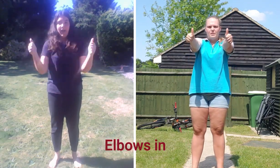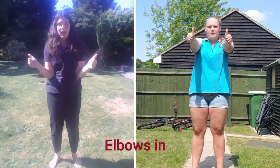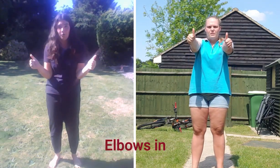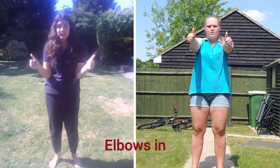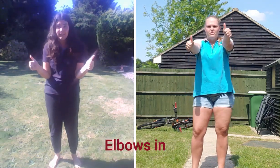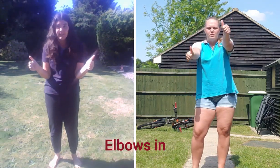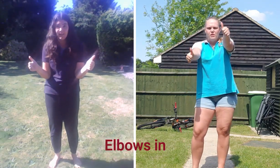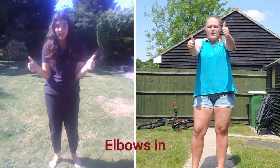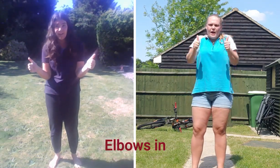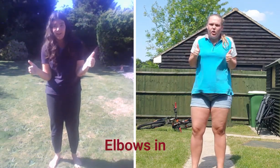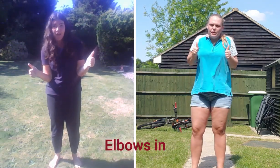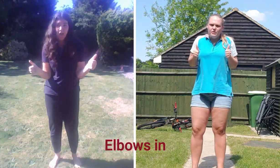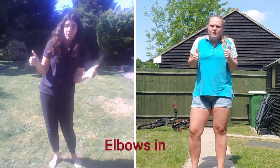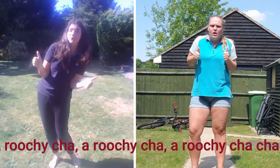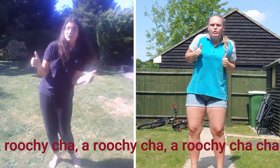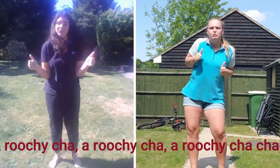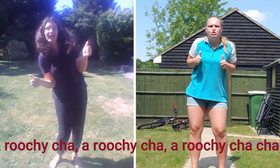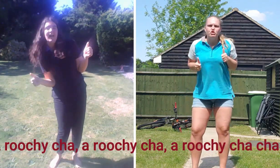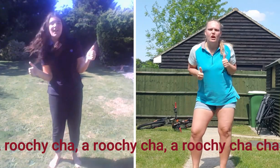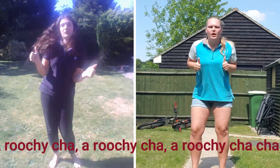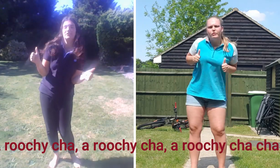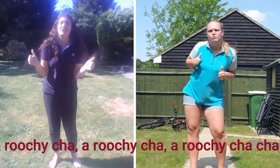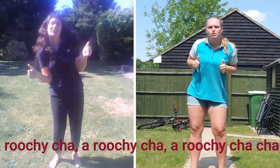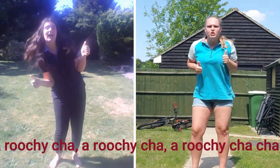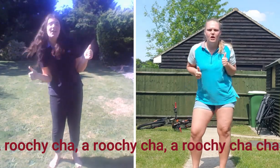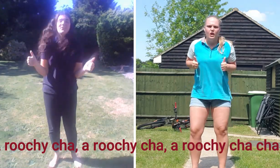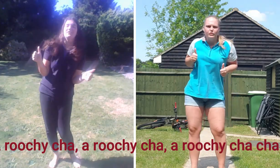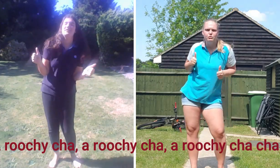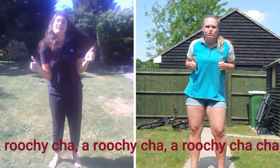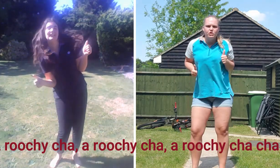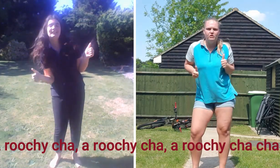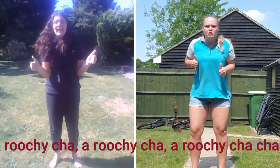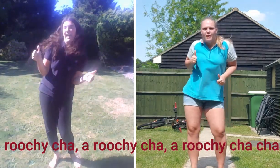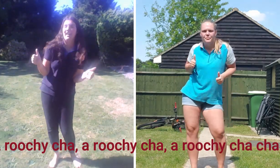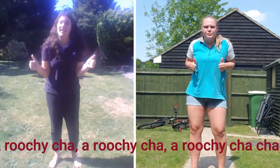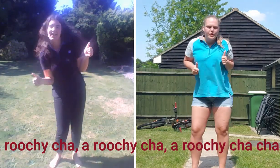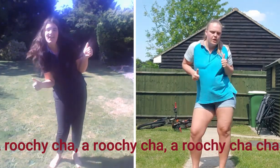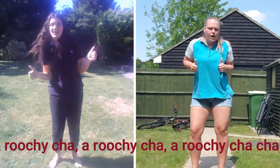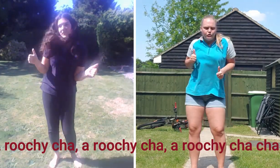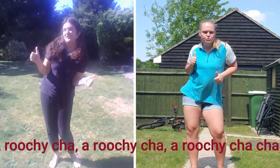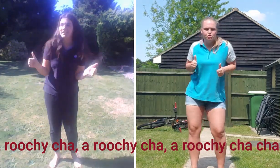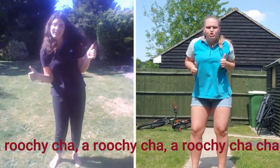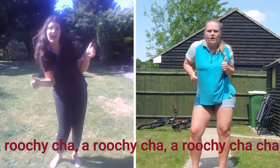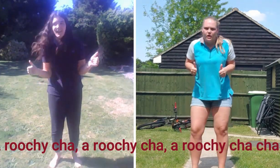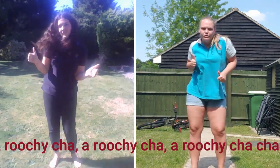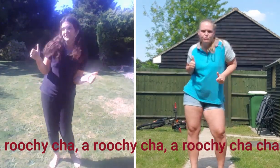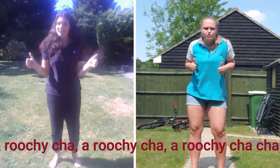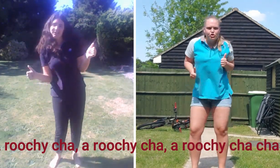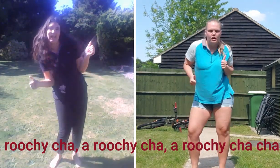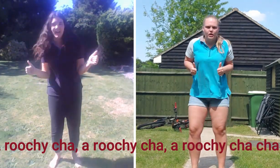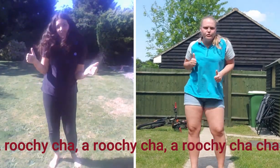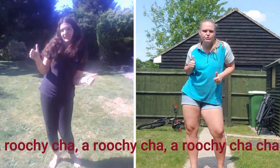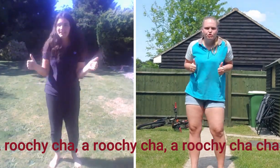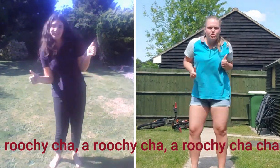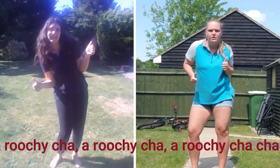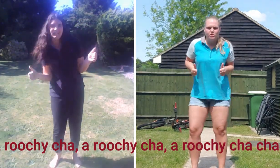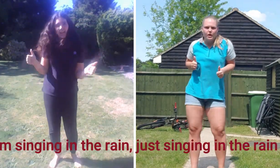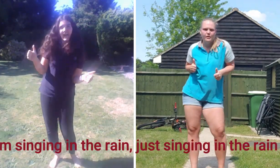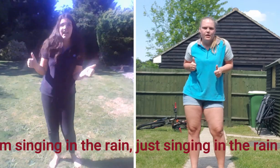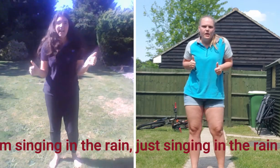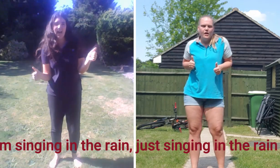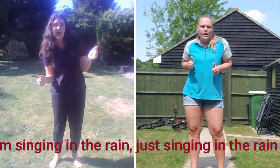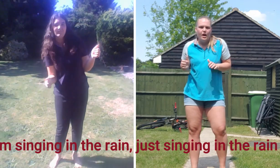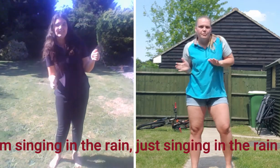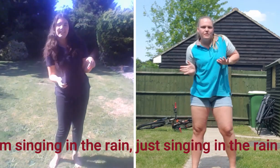elbows in, a-roo-cha-cha, a-roo-cha-cha, a-roo-cha-cha, a-roo-cha-cha, a-roo-cha-cha, a-roo-roo-cha